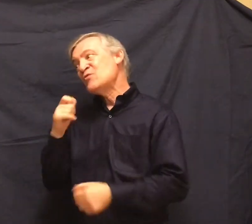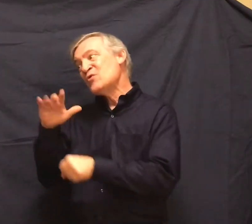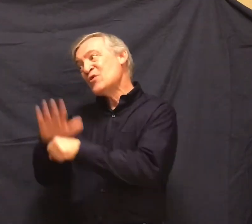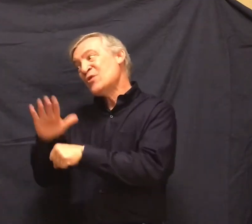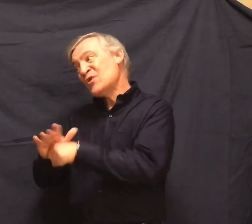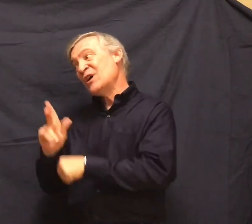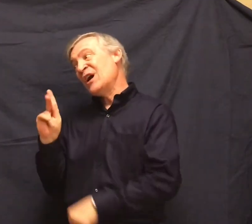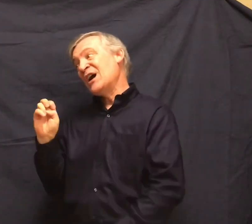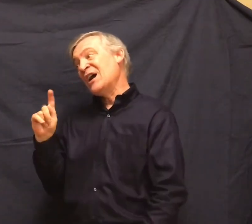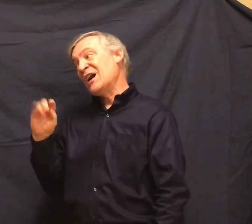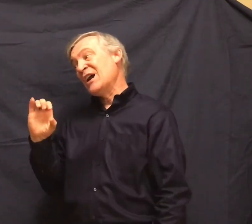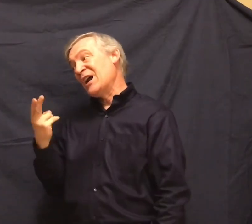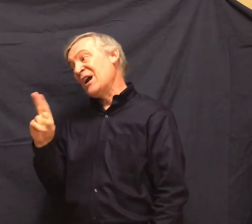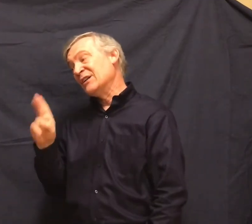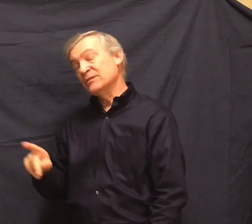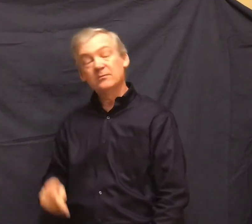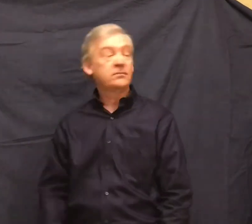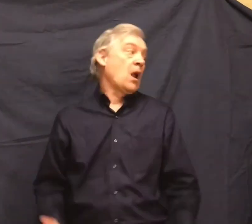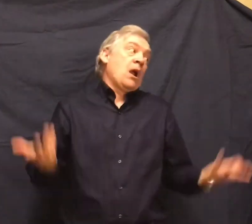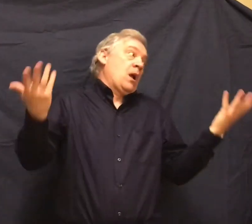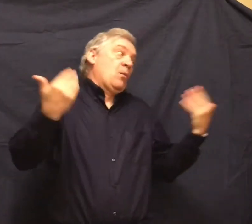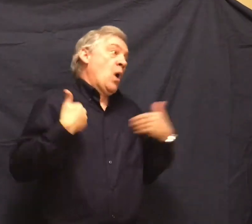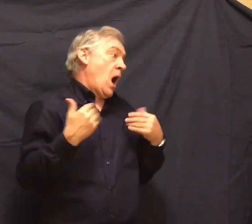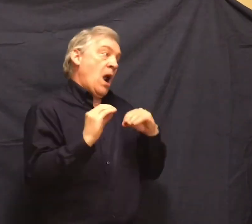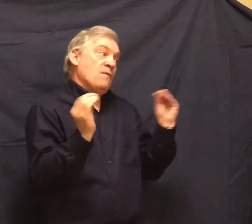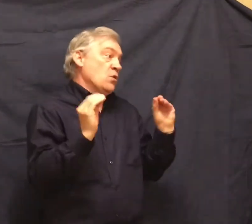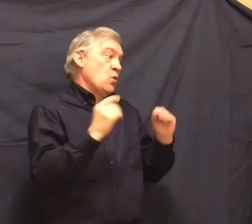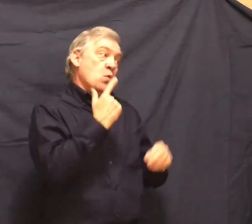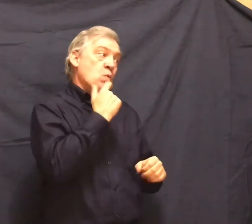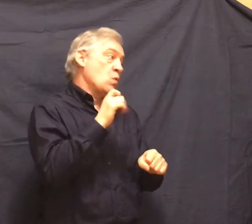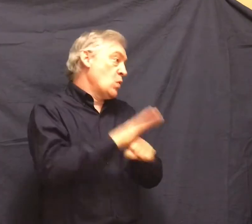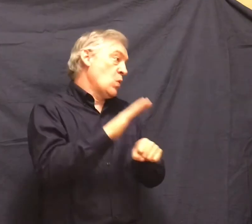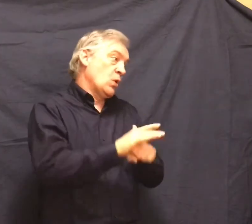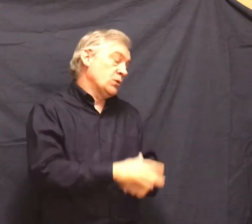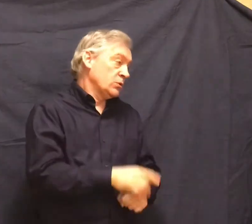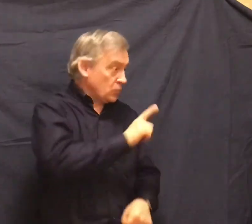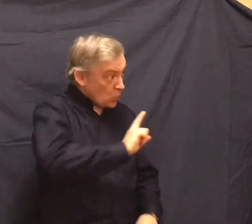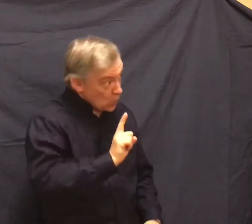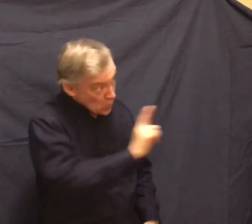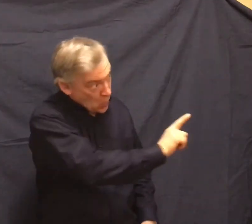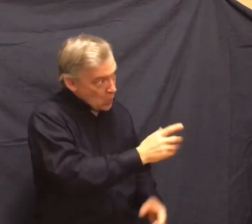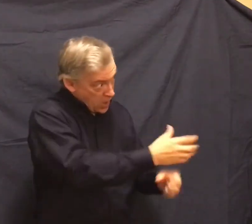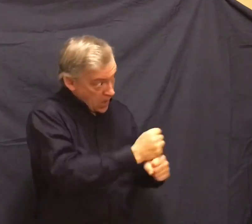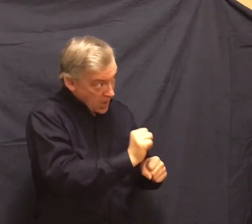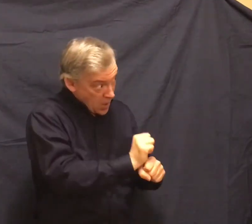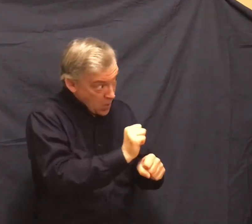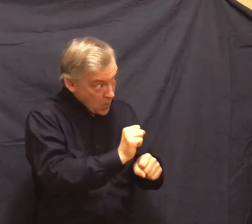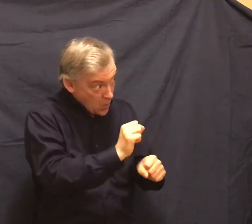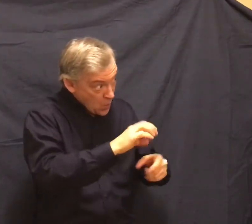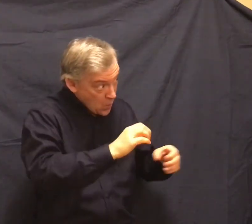Well, we ain't got no ketchup. You go get wood. And don't you fool around. It'll be dark before long.